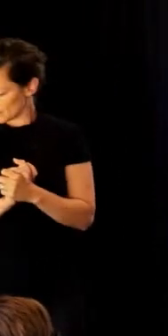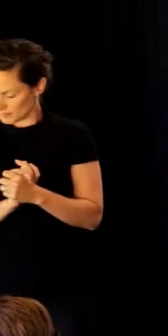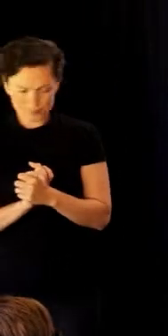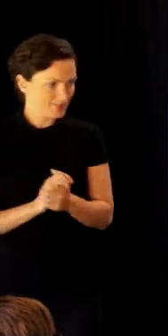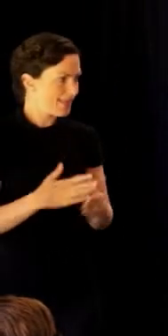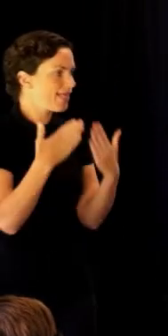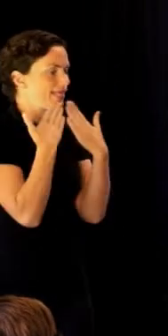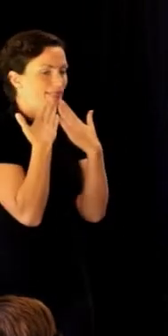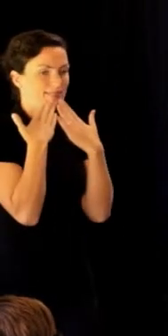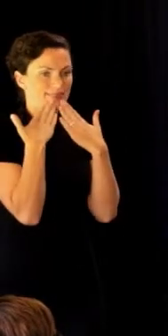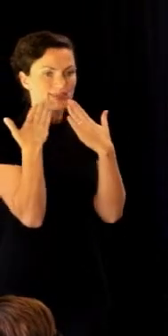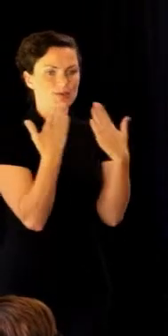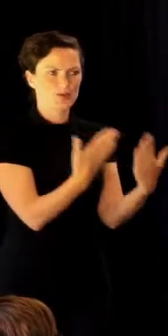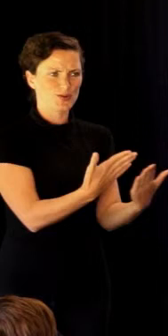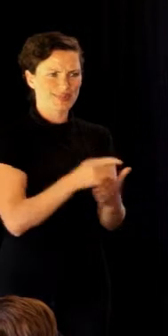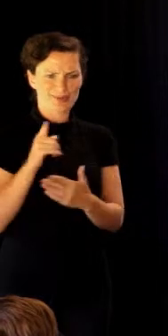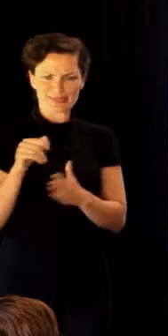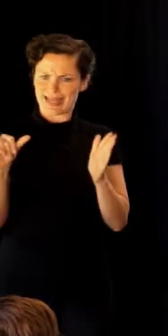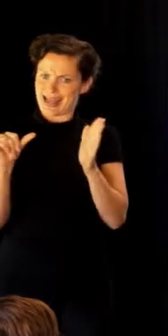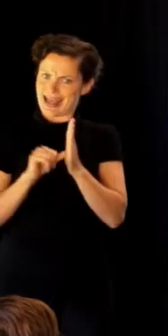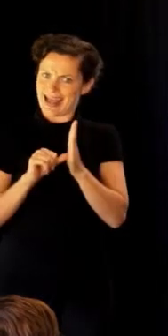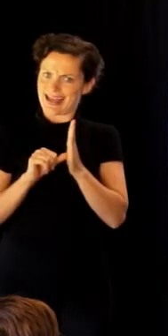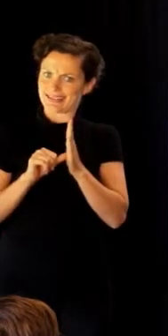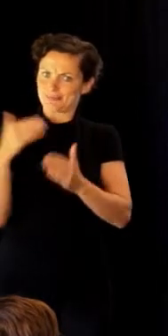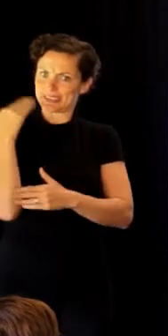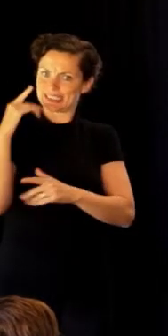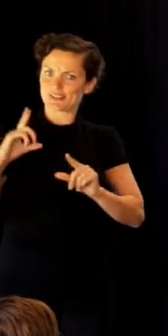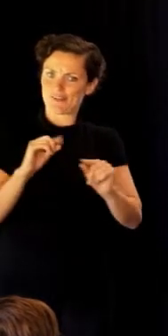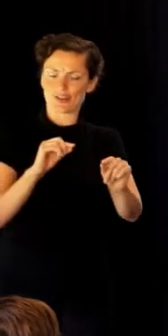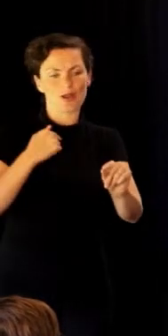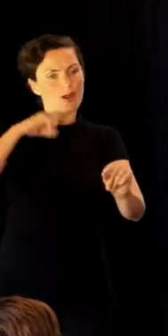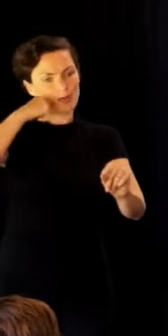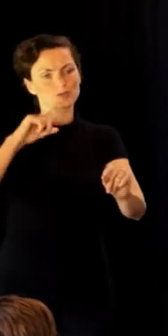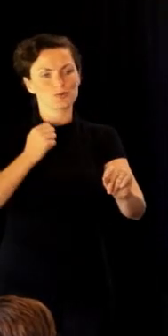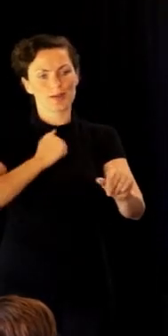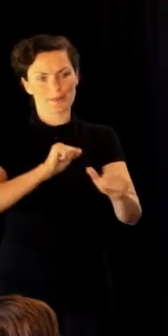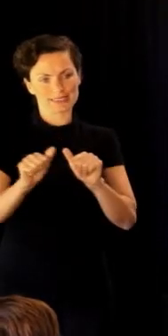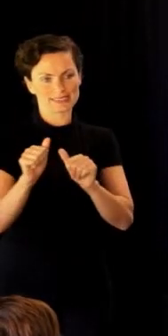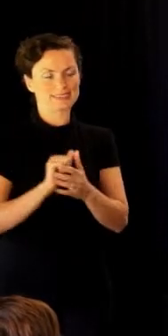Thanks very much. That was a tough act to follow, so I'll do my best.